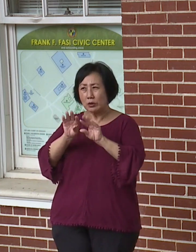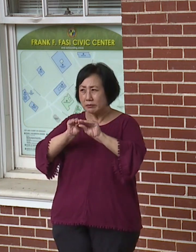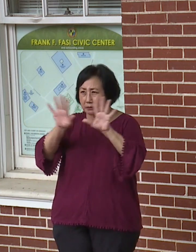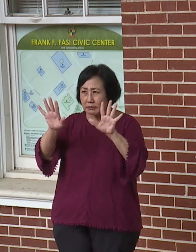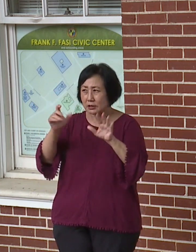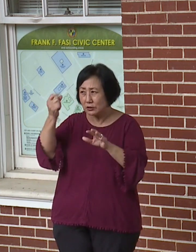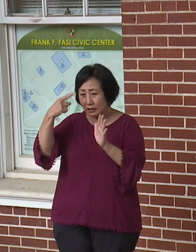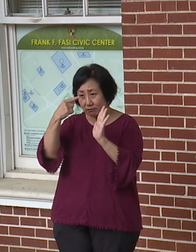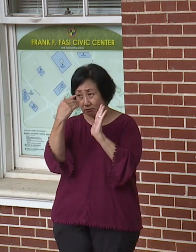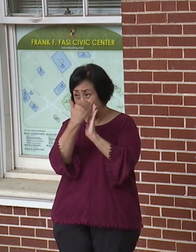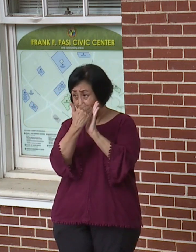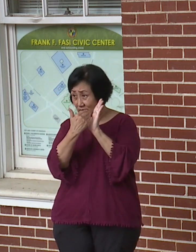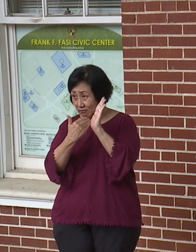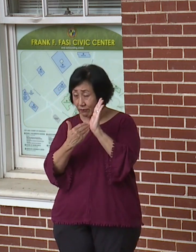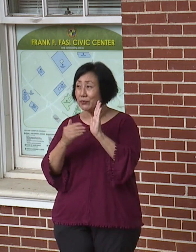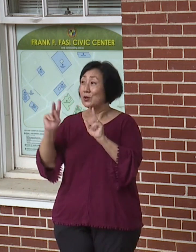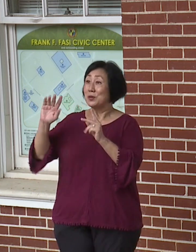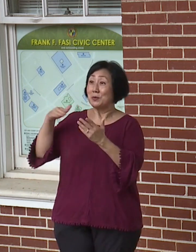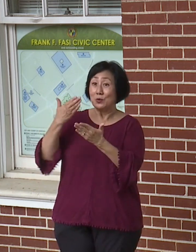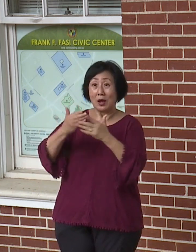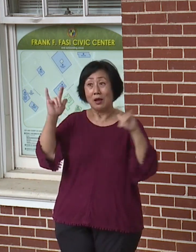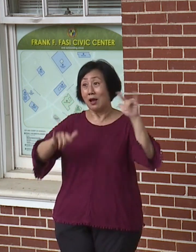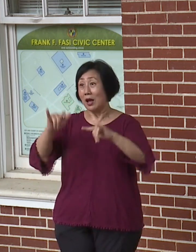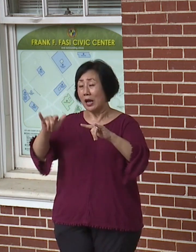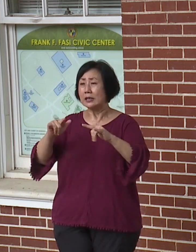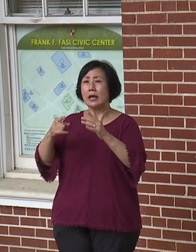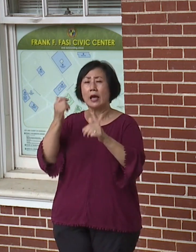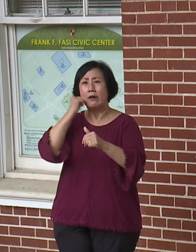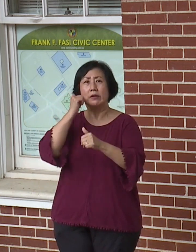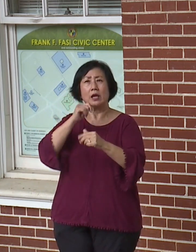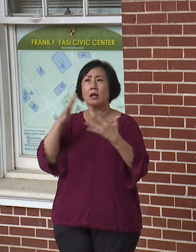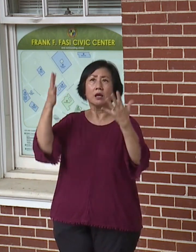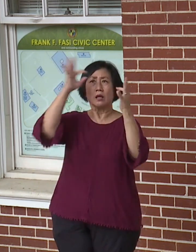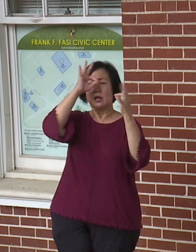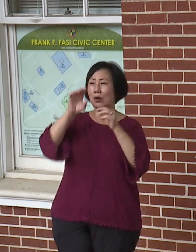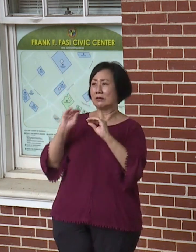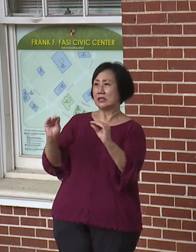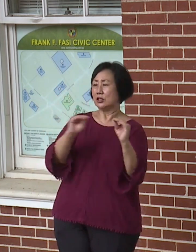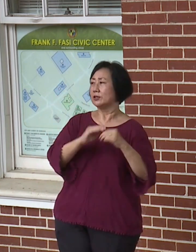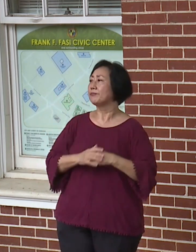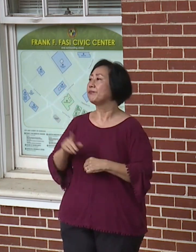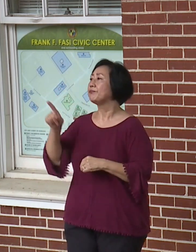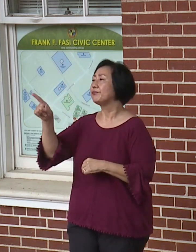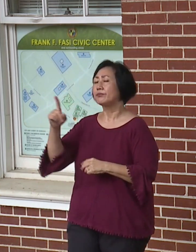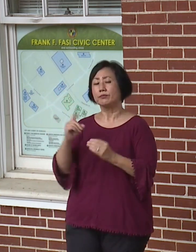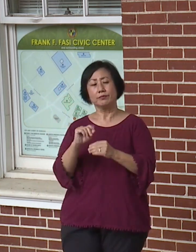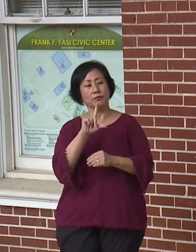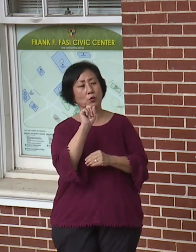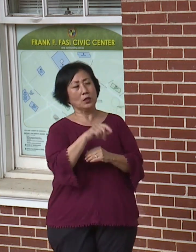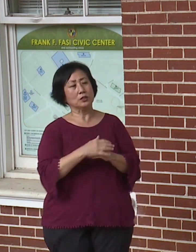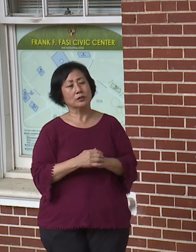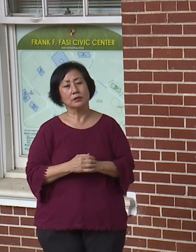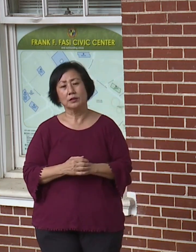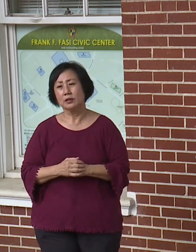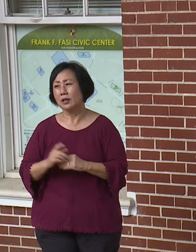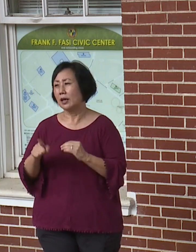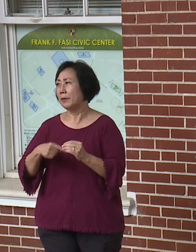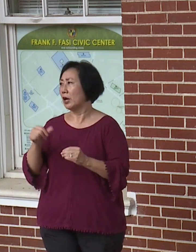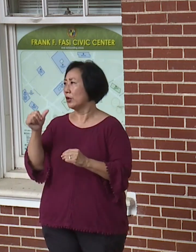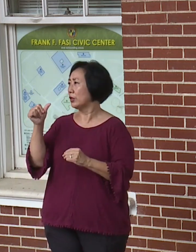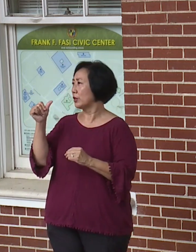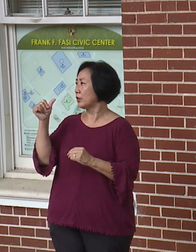starting with our visitors now, who are arriving and need more education than we're receiving. And one more, that has to do actually with the BARS